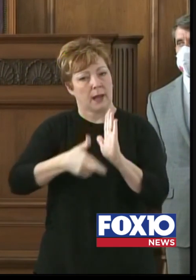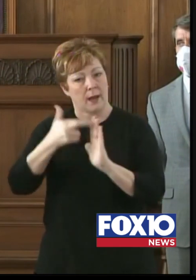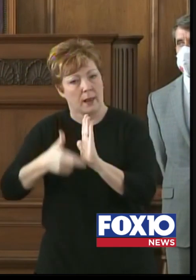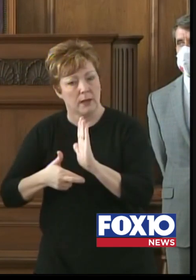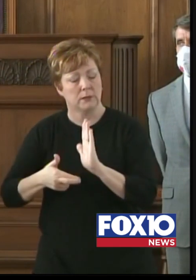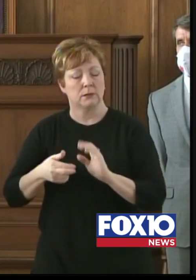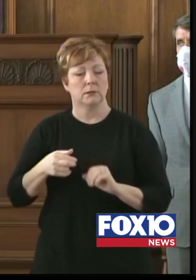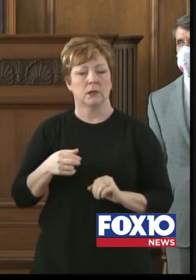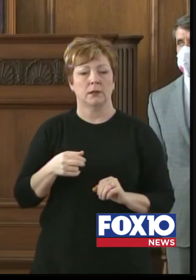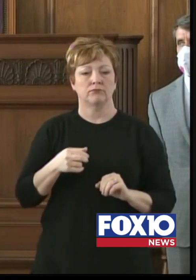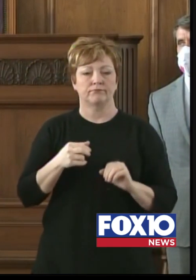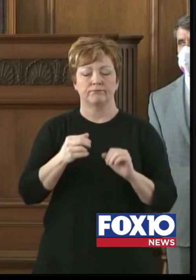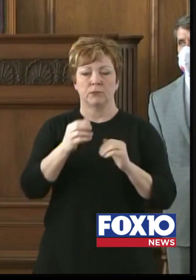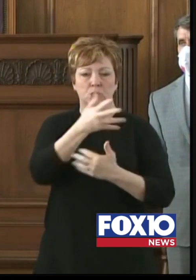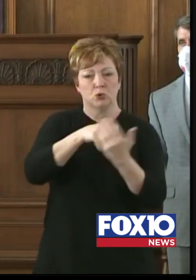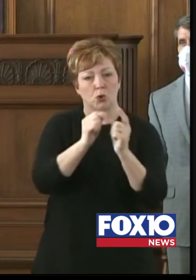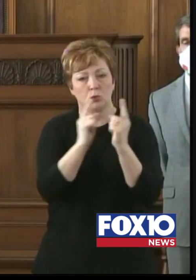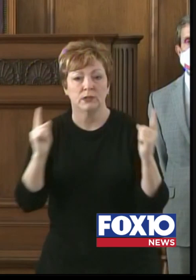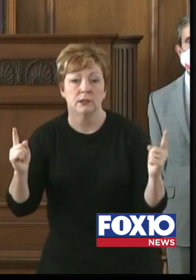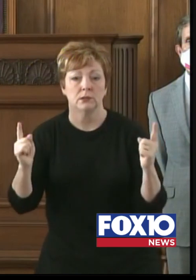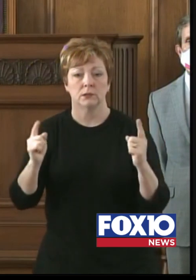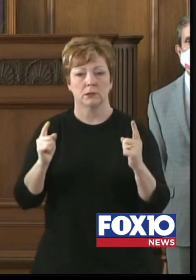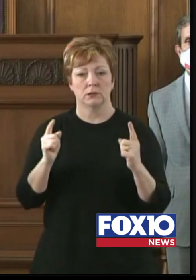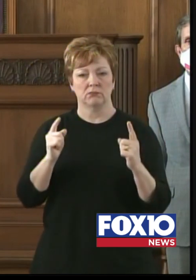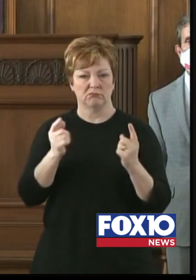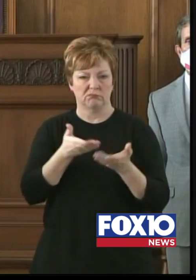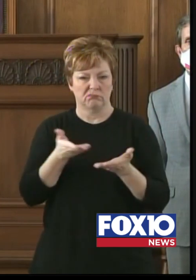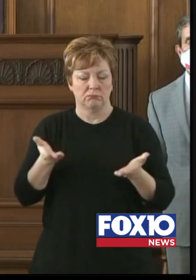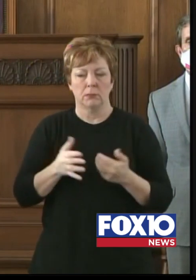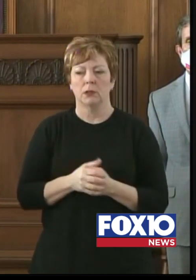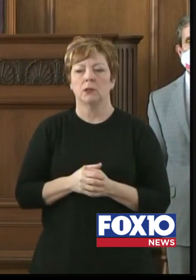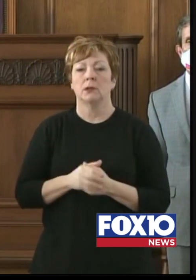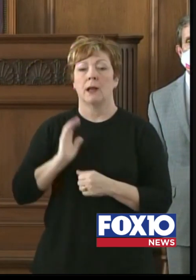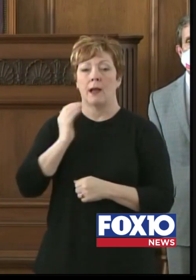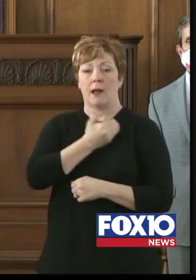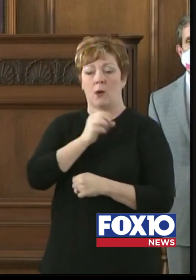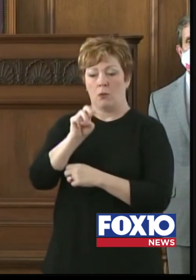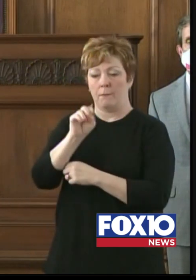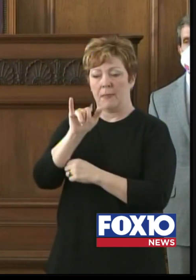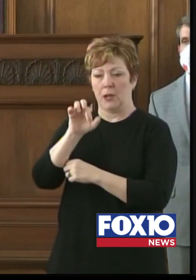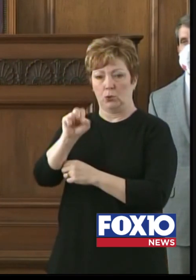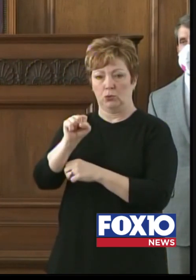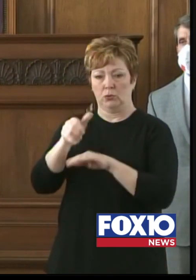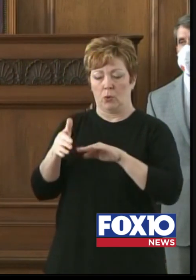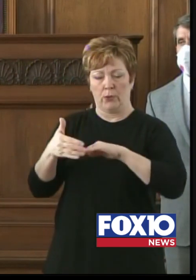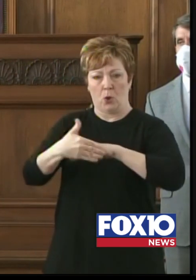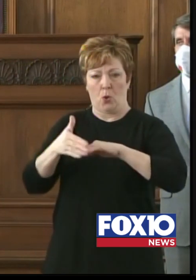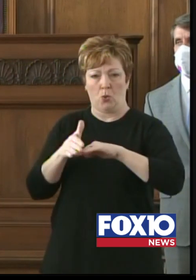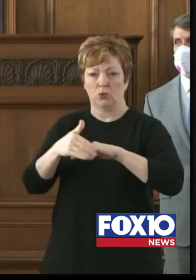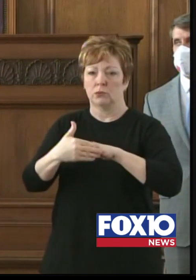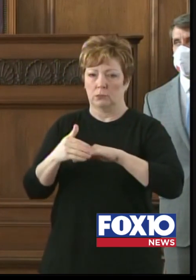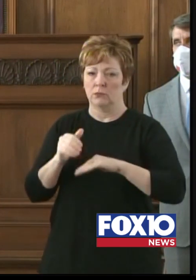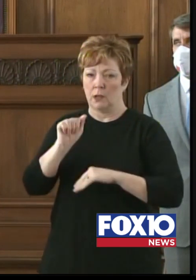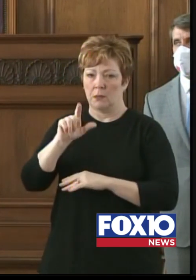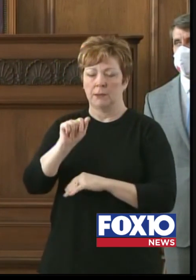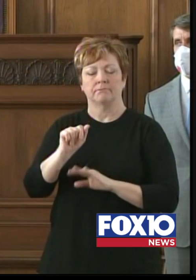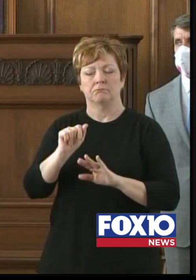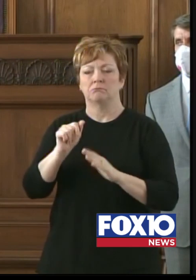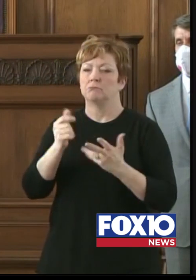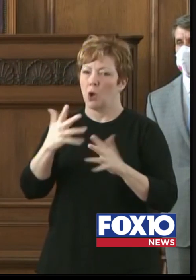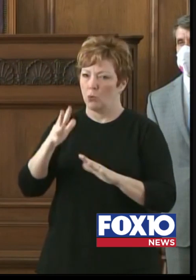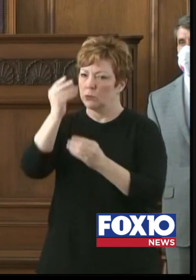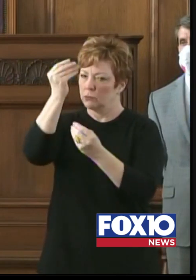our coastal towns have assured me they will take the lead and be proactive in enforcing the gathering guidelines.